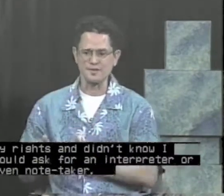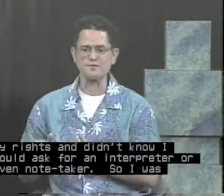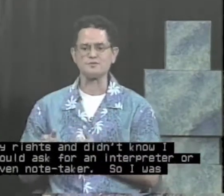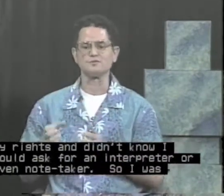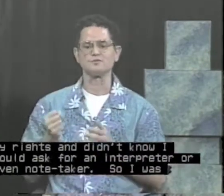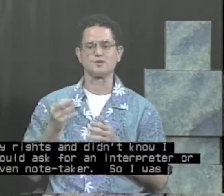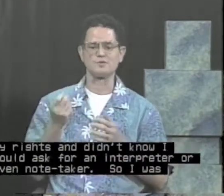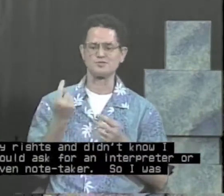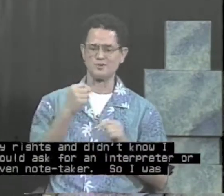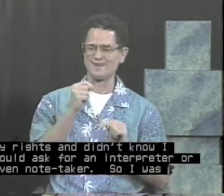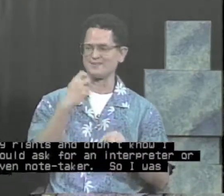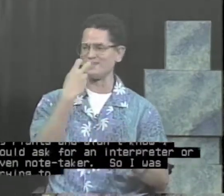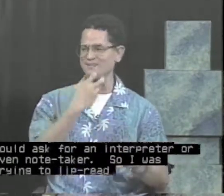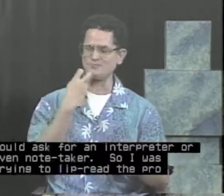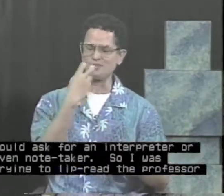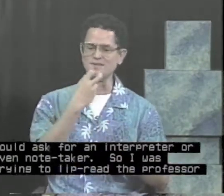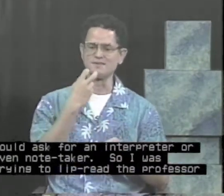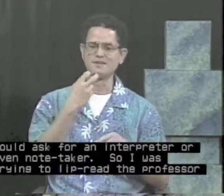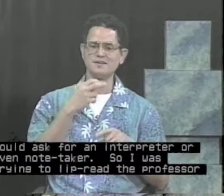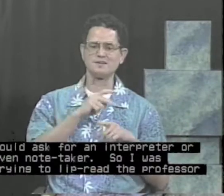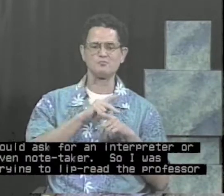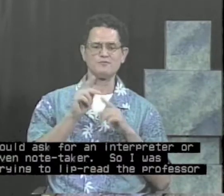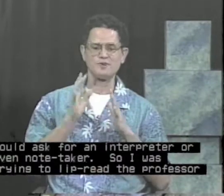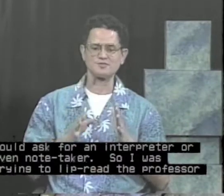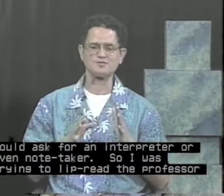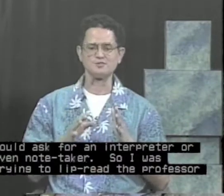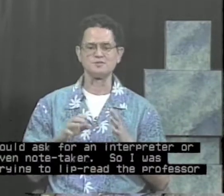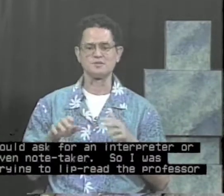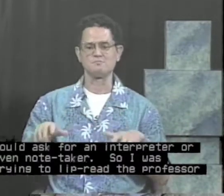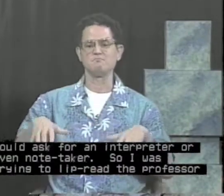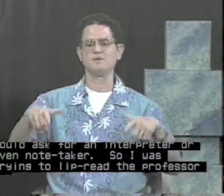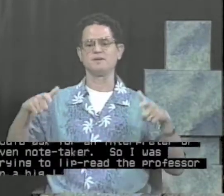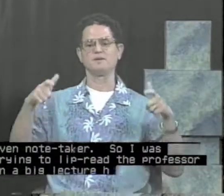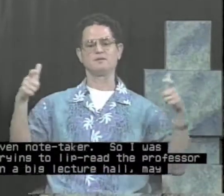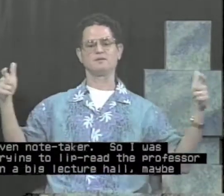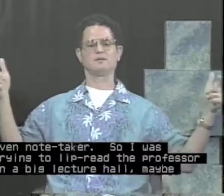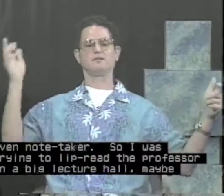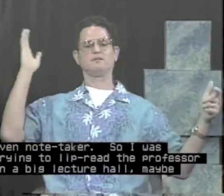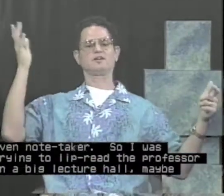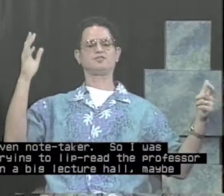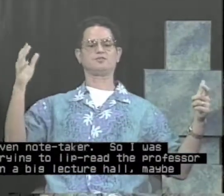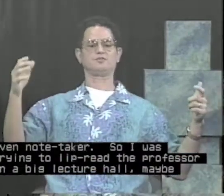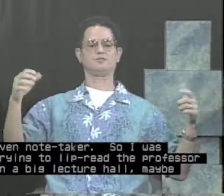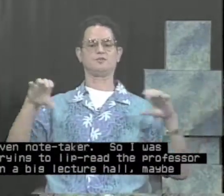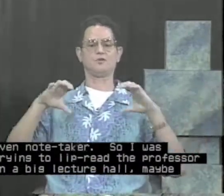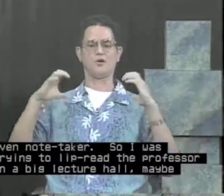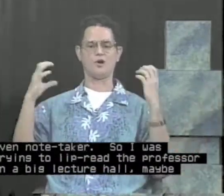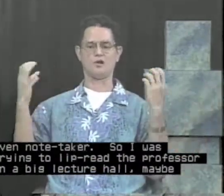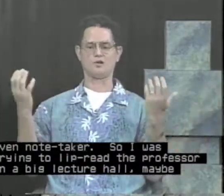-taker, so I was trying to lip-read the professors in a big lecture hall,